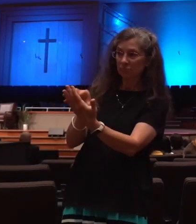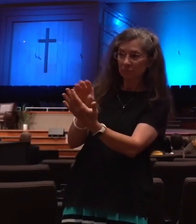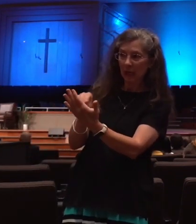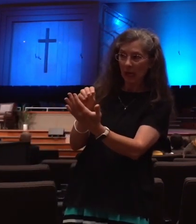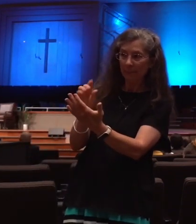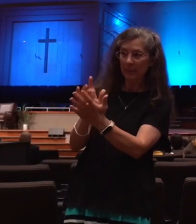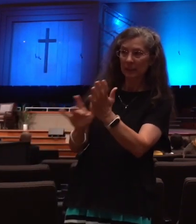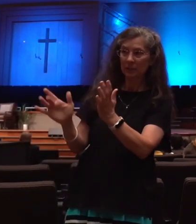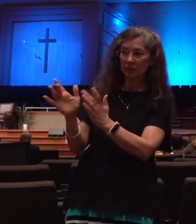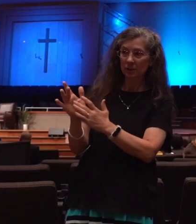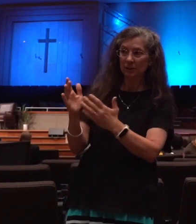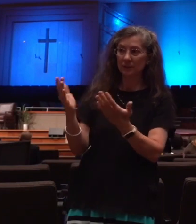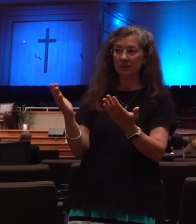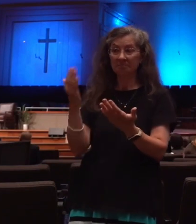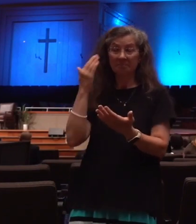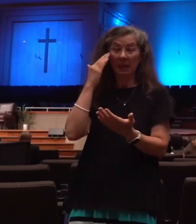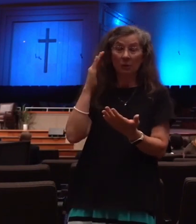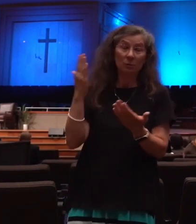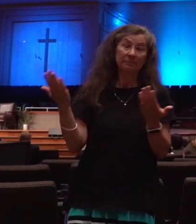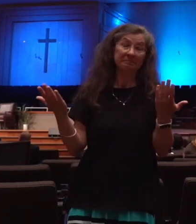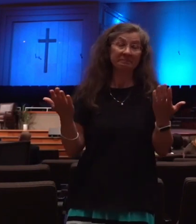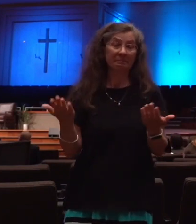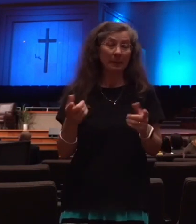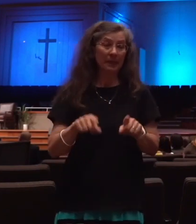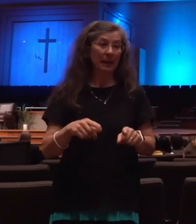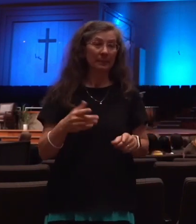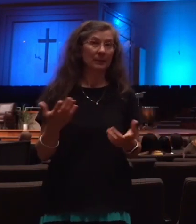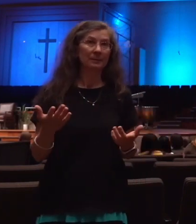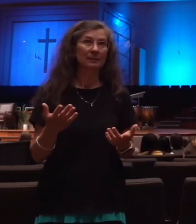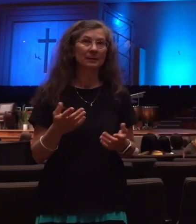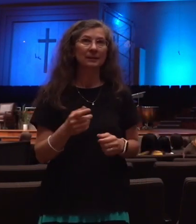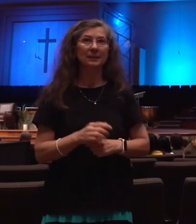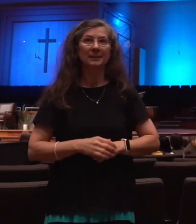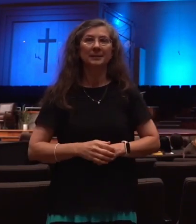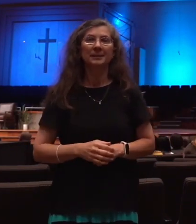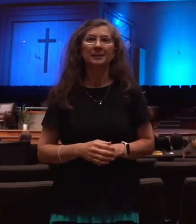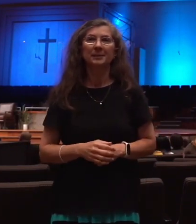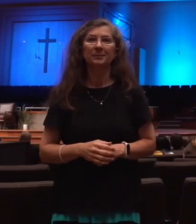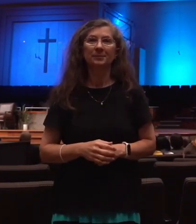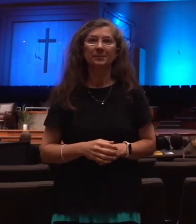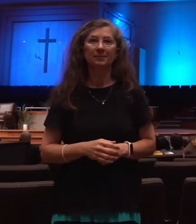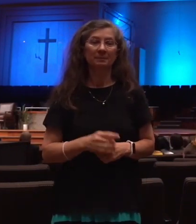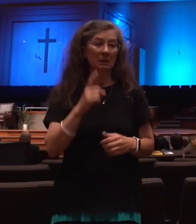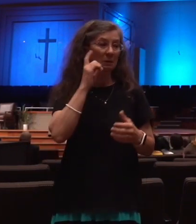my theory, but, um, you can run with it, whatever you want to do, or you can just throw it out.